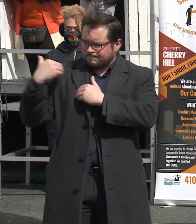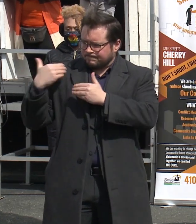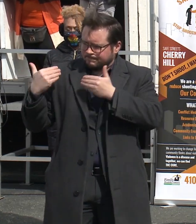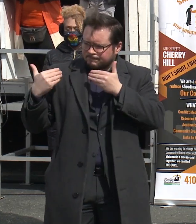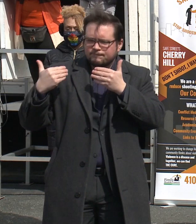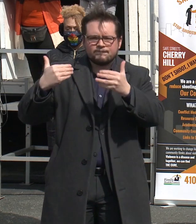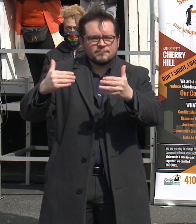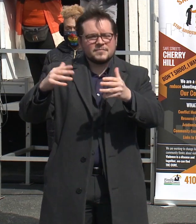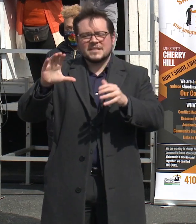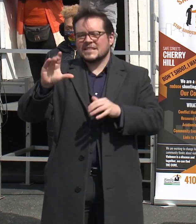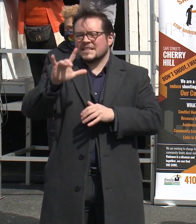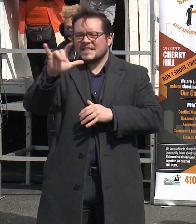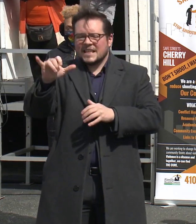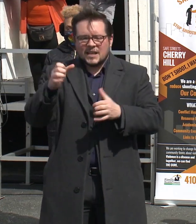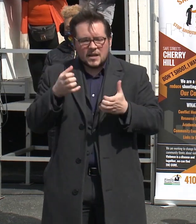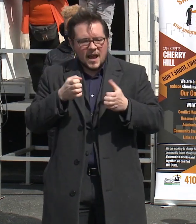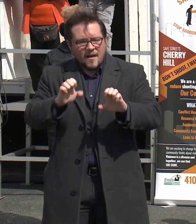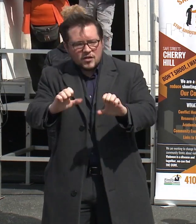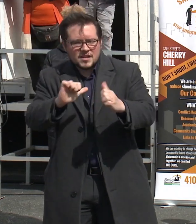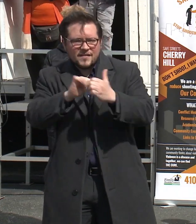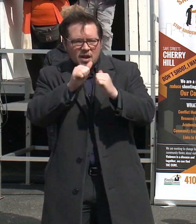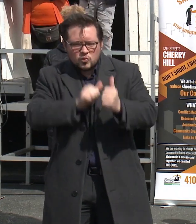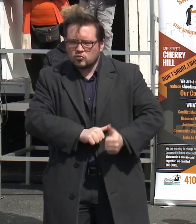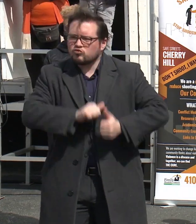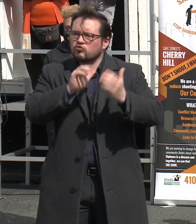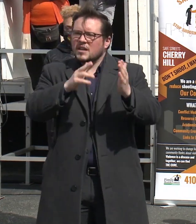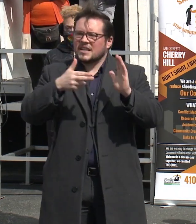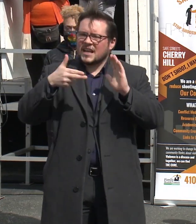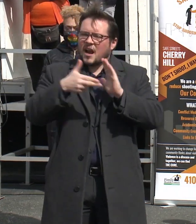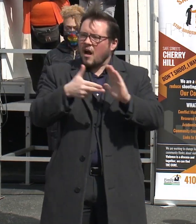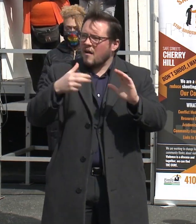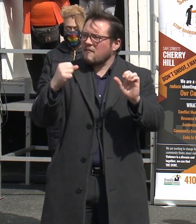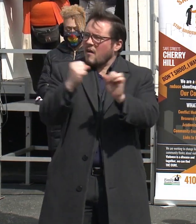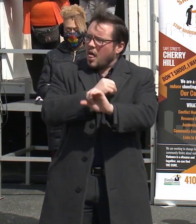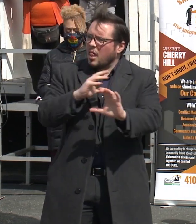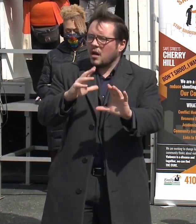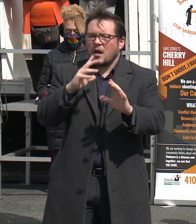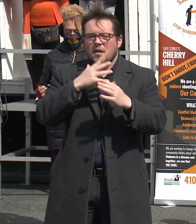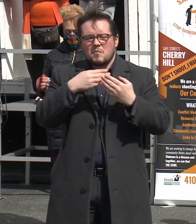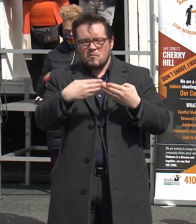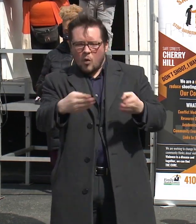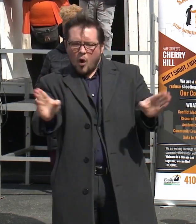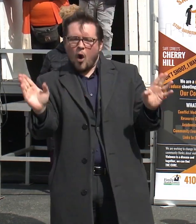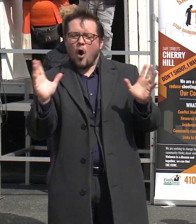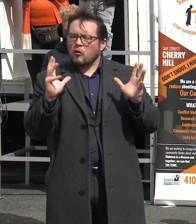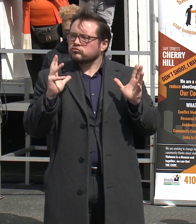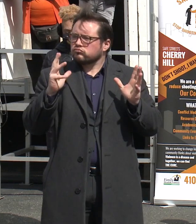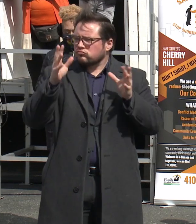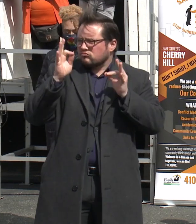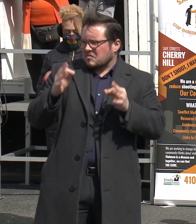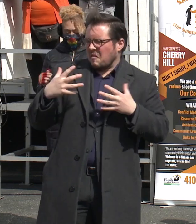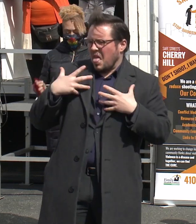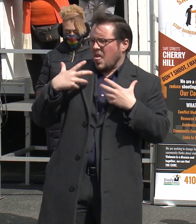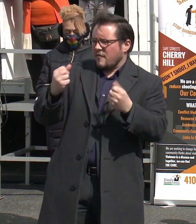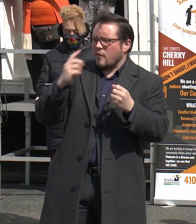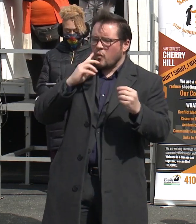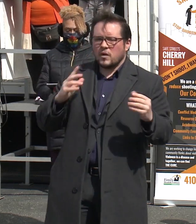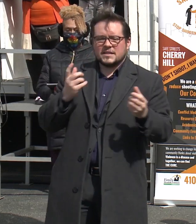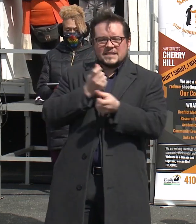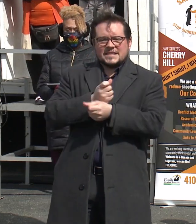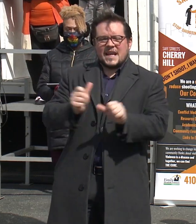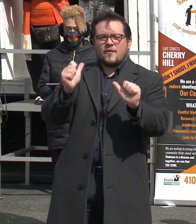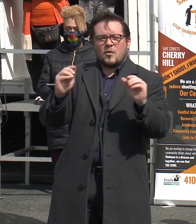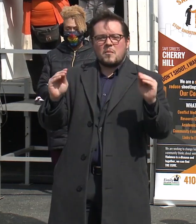crisis levels of gun violence today, while also addressing broader social determinants of health for a safer and more equitable Baltimore